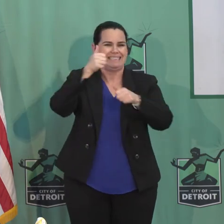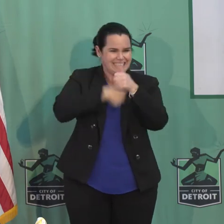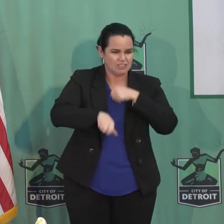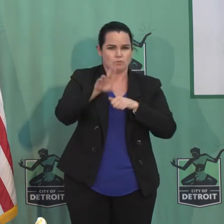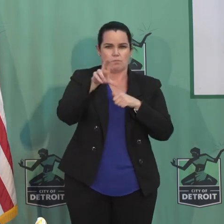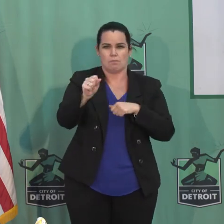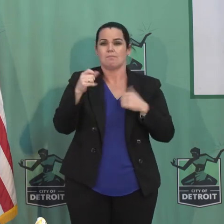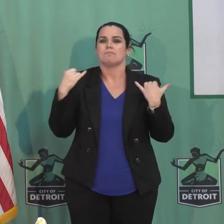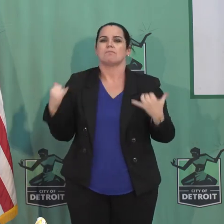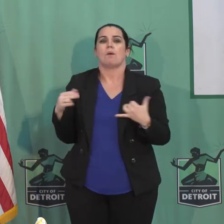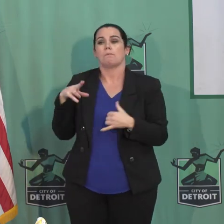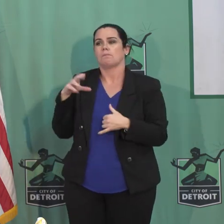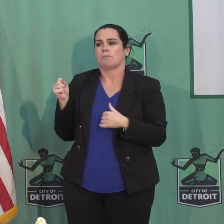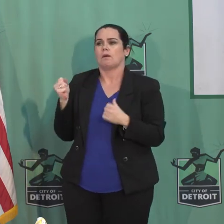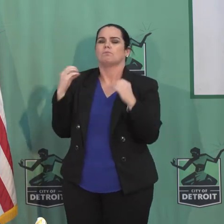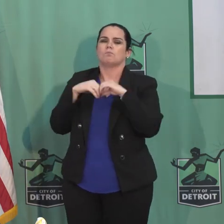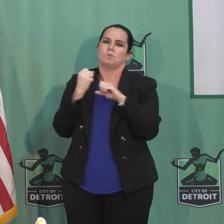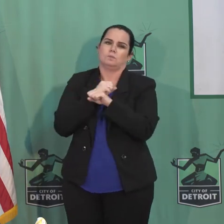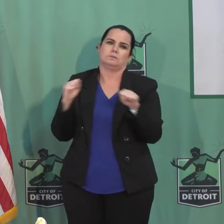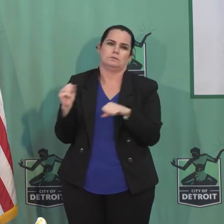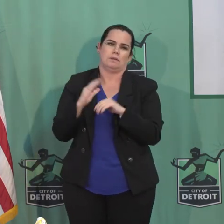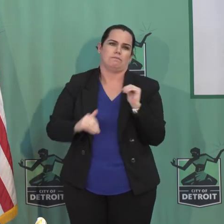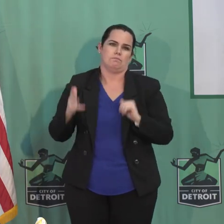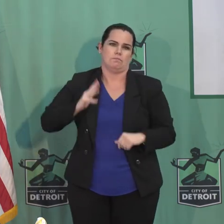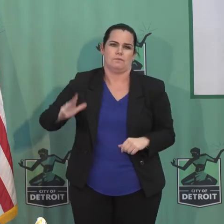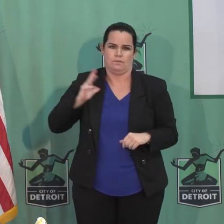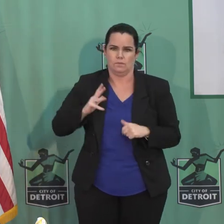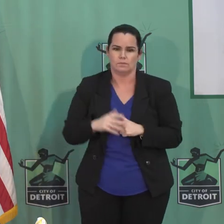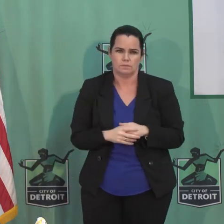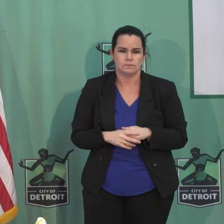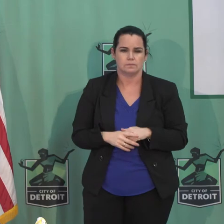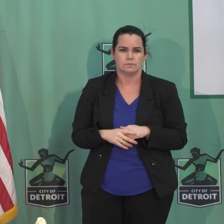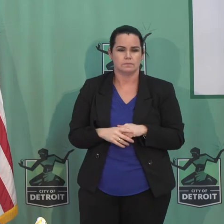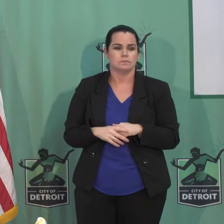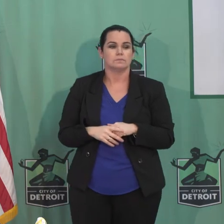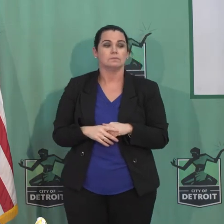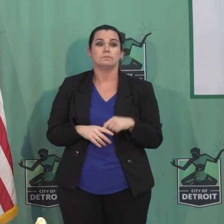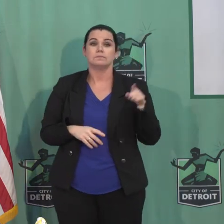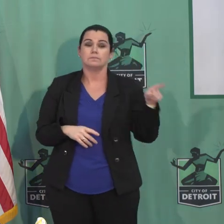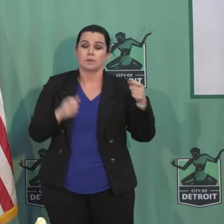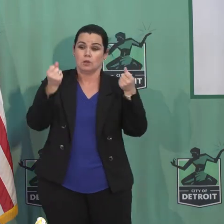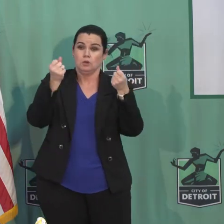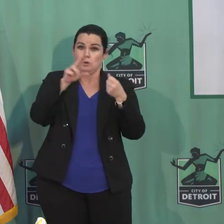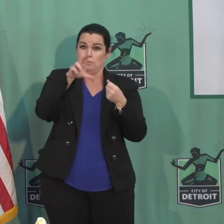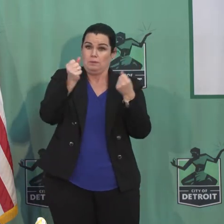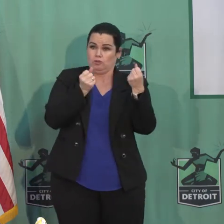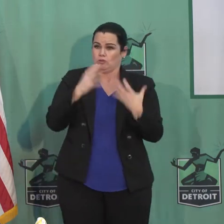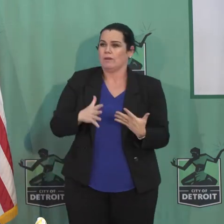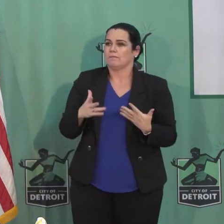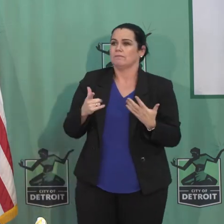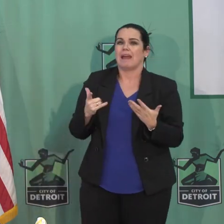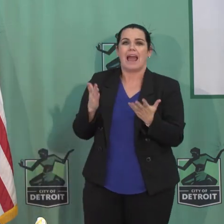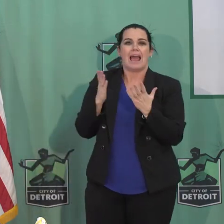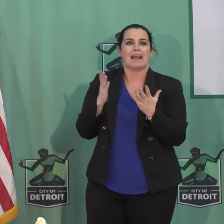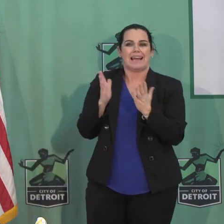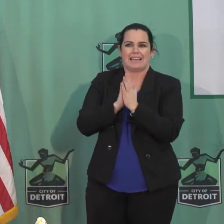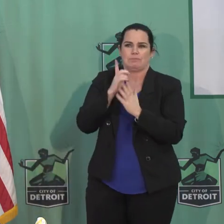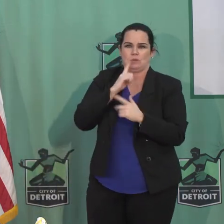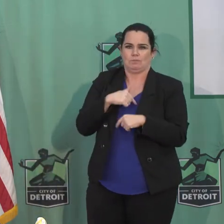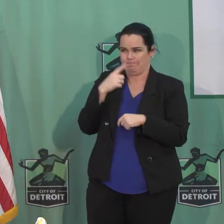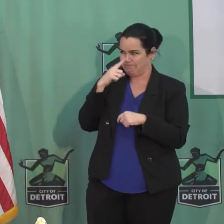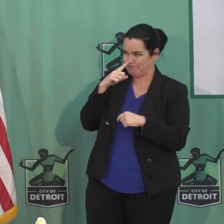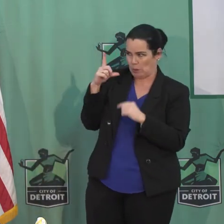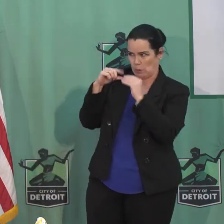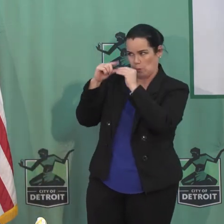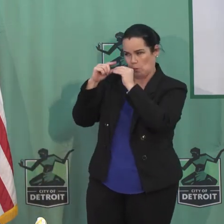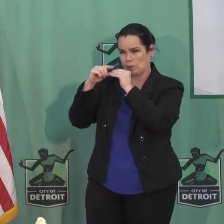now a safer place to travel. The drivers today asked me to take another step, and I'll be